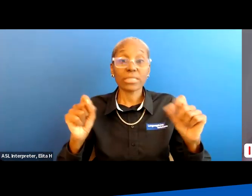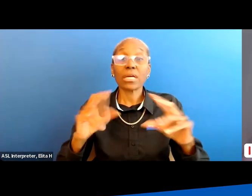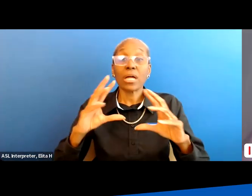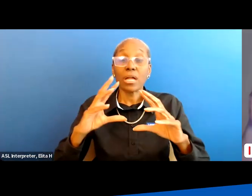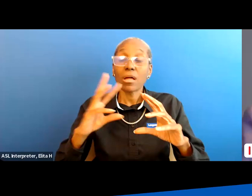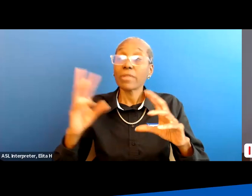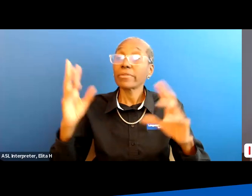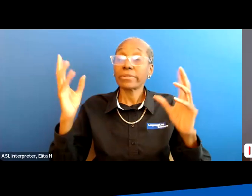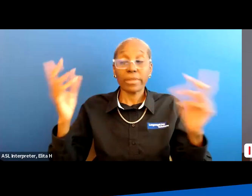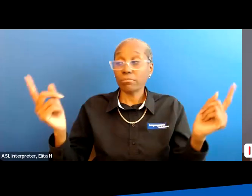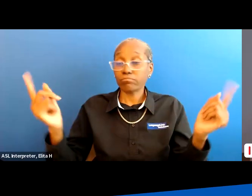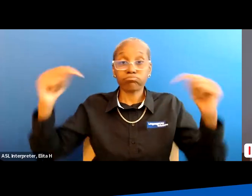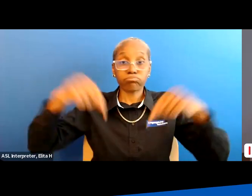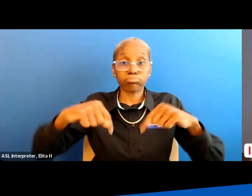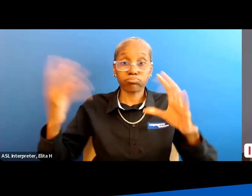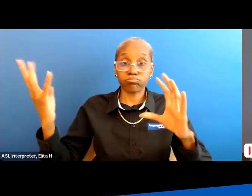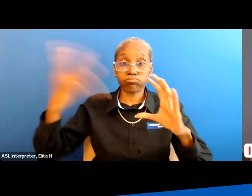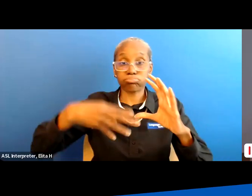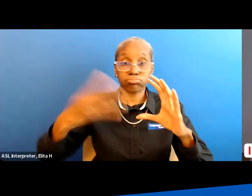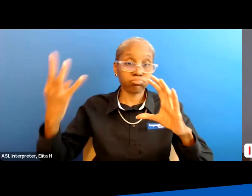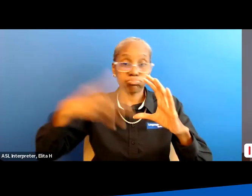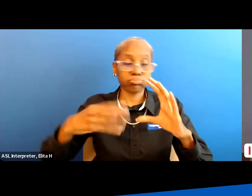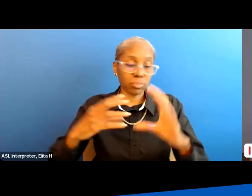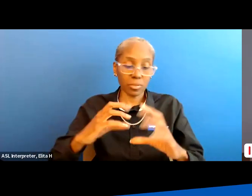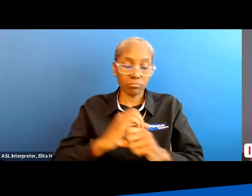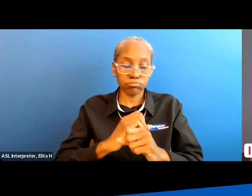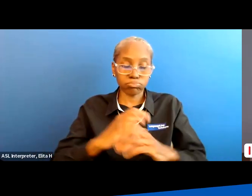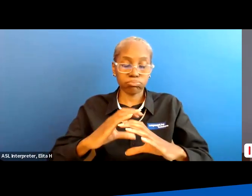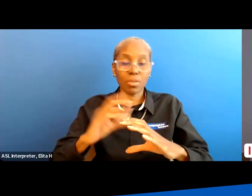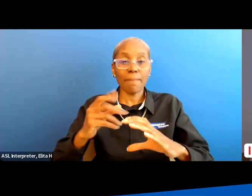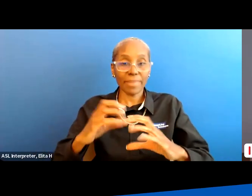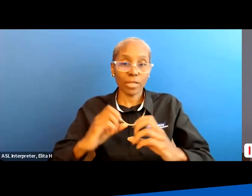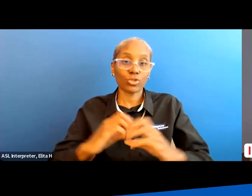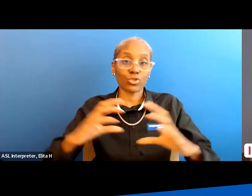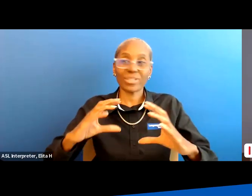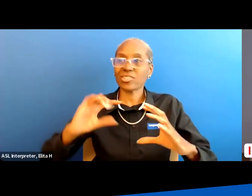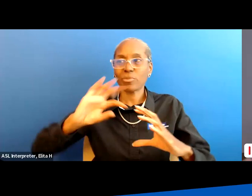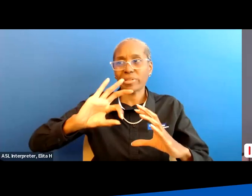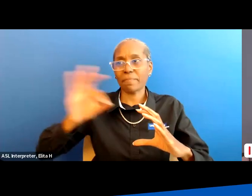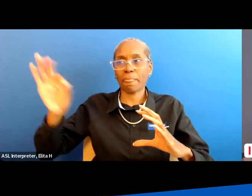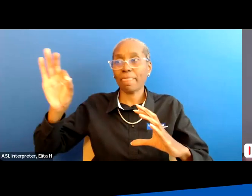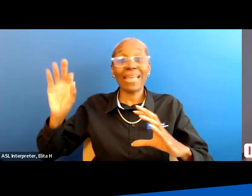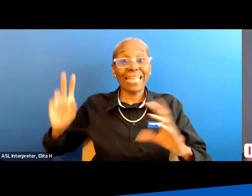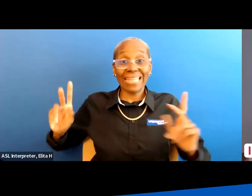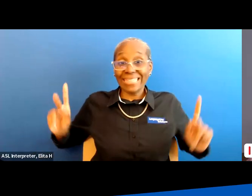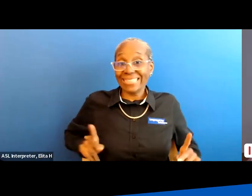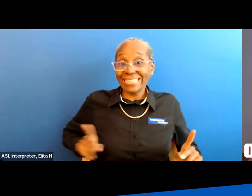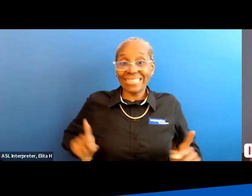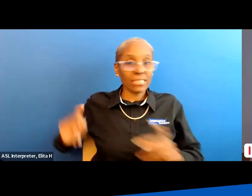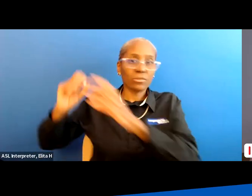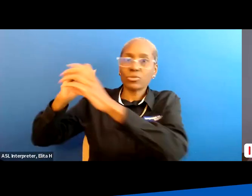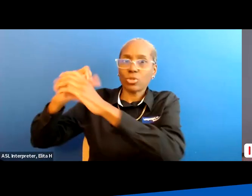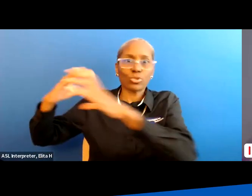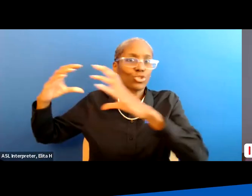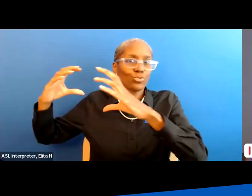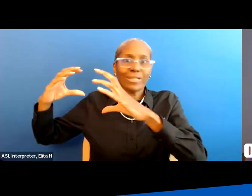they make urine it drops down in your kidneys and store it in the bladder where it can stretch in a accommodate that the kidneys do not stretch and accommodate